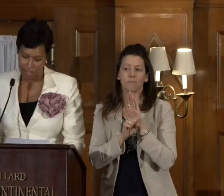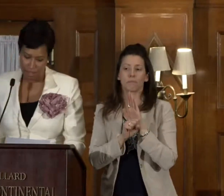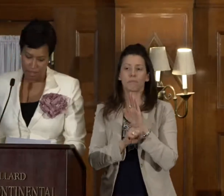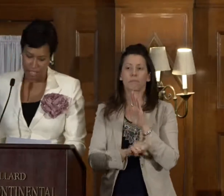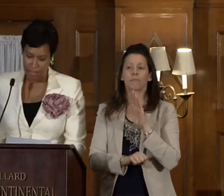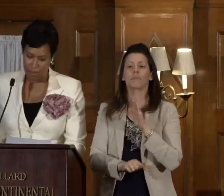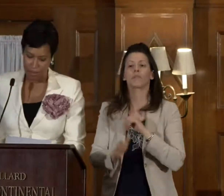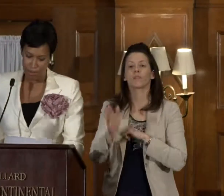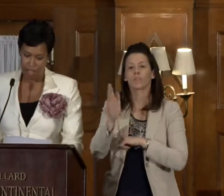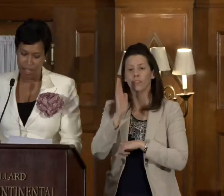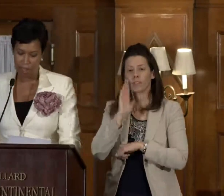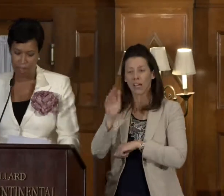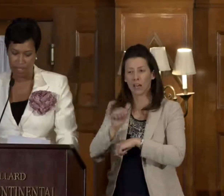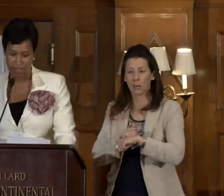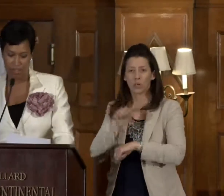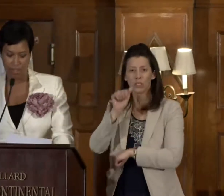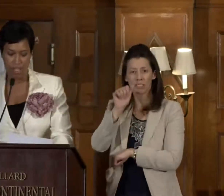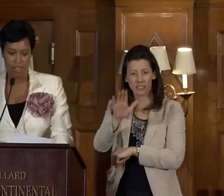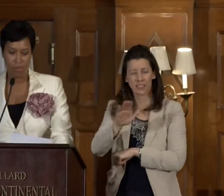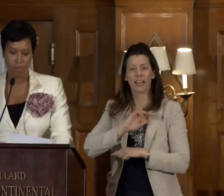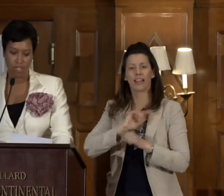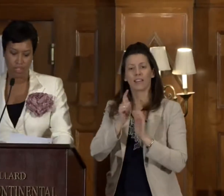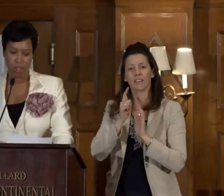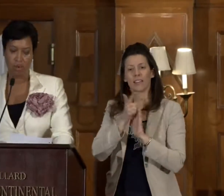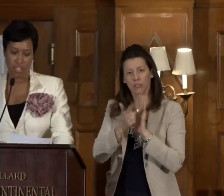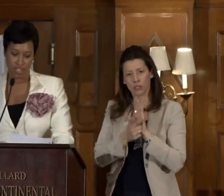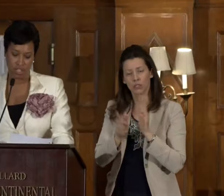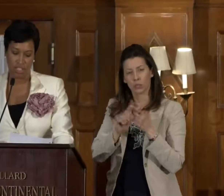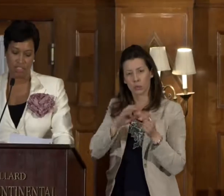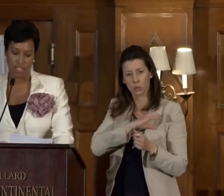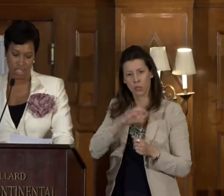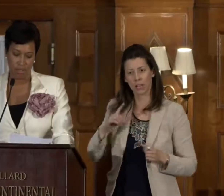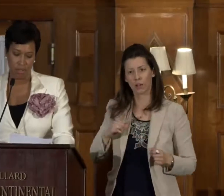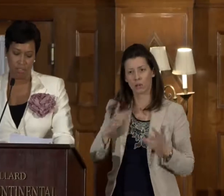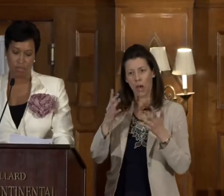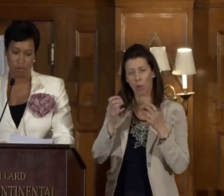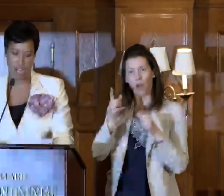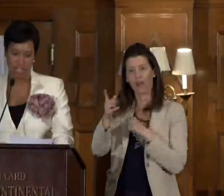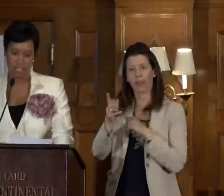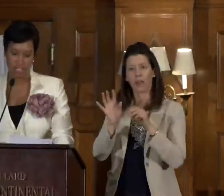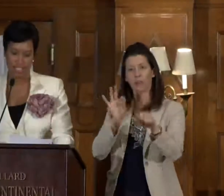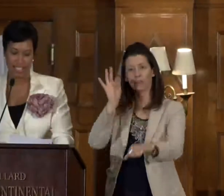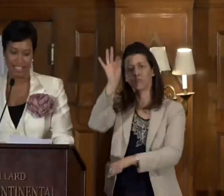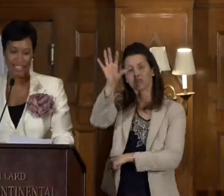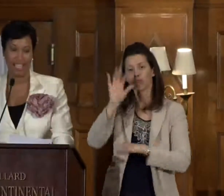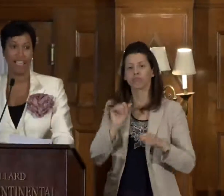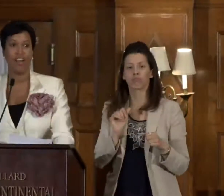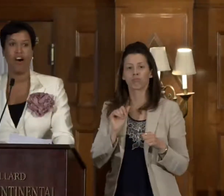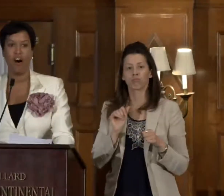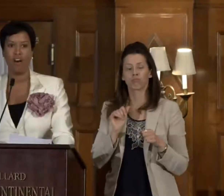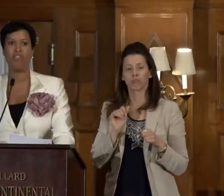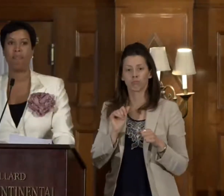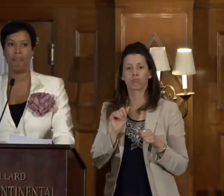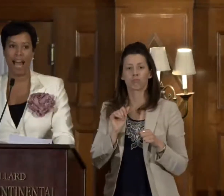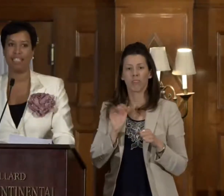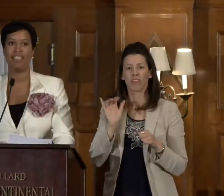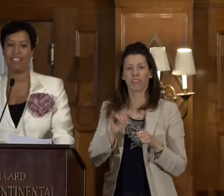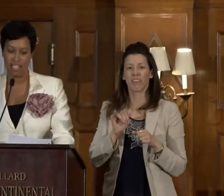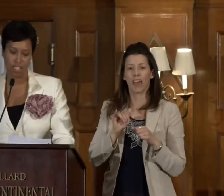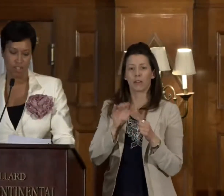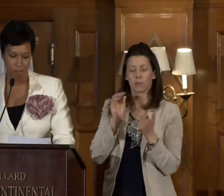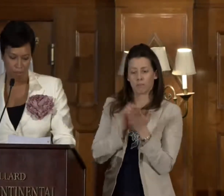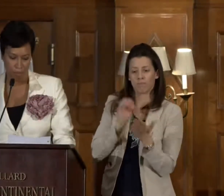legislation to the Council in the coming months to put the question of statehood for Washington, D.C. on the